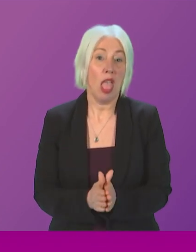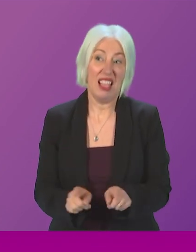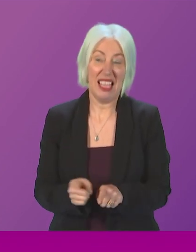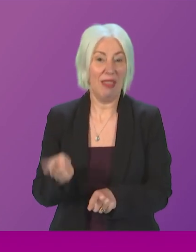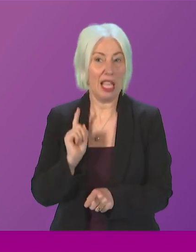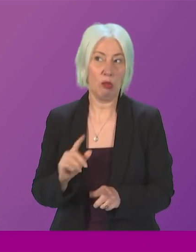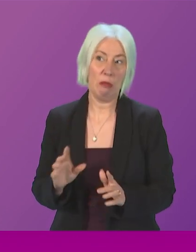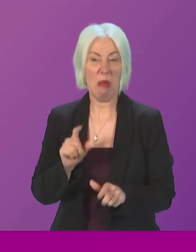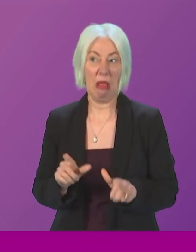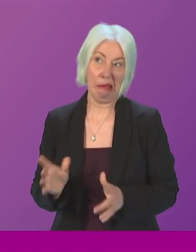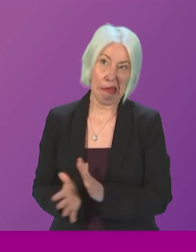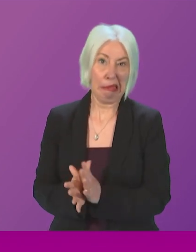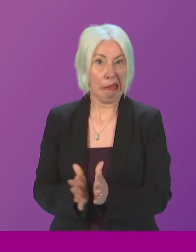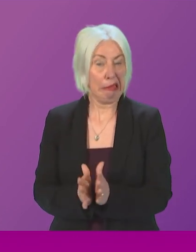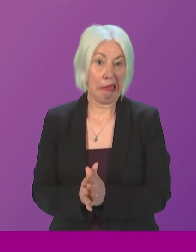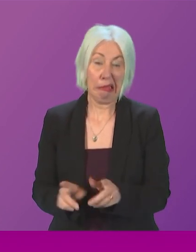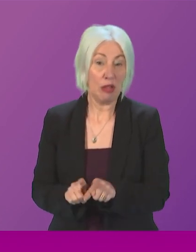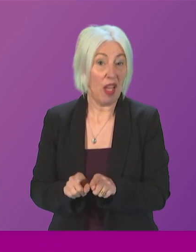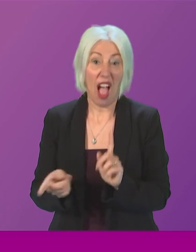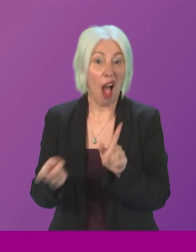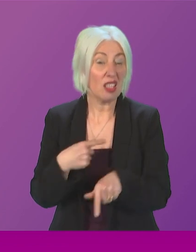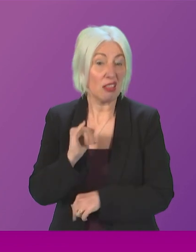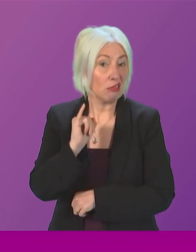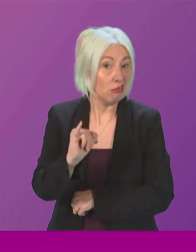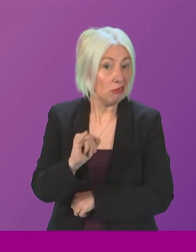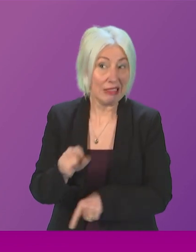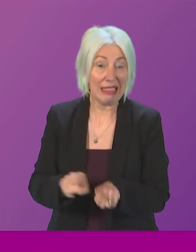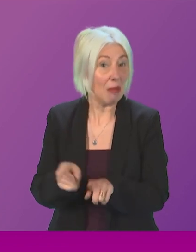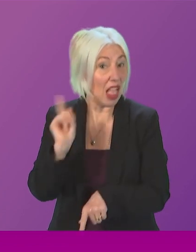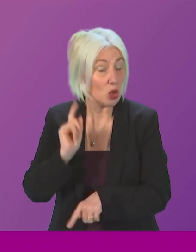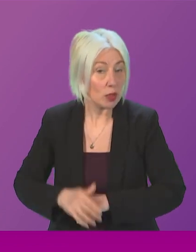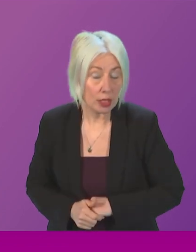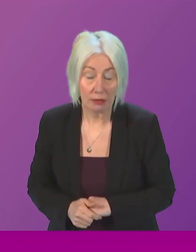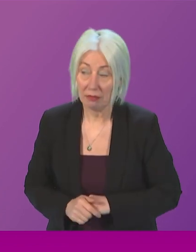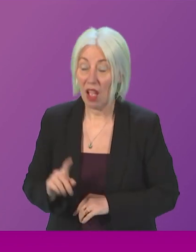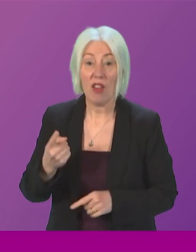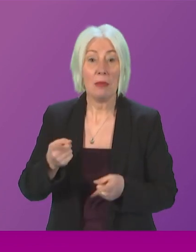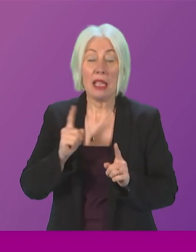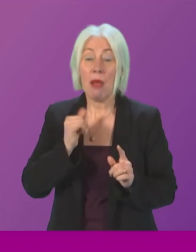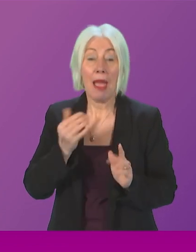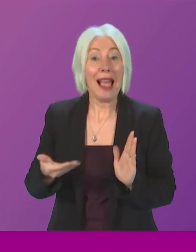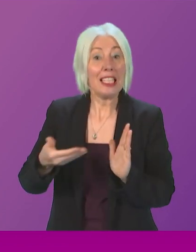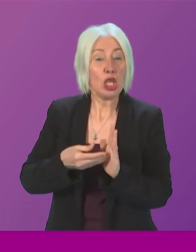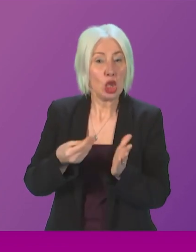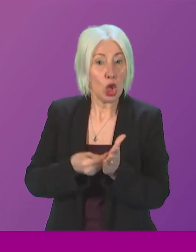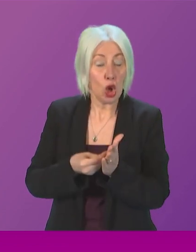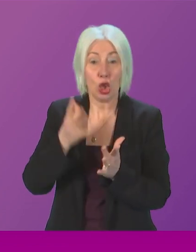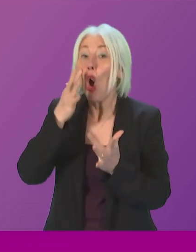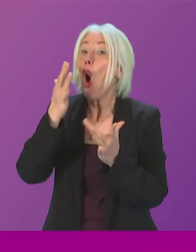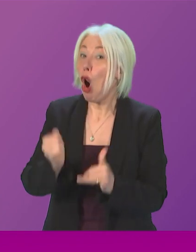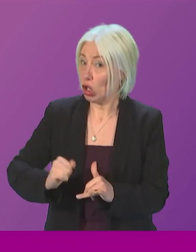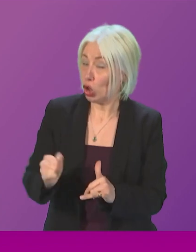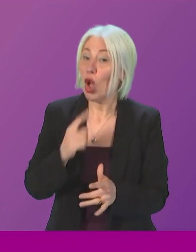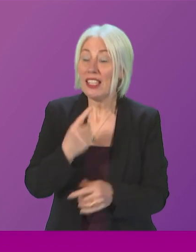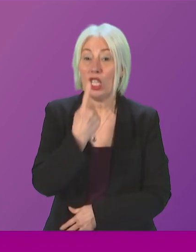and it's no wonder, because the answers haven't got any better either. The First Minister is suggesting there may be additional costs. Audit Scotland, we're very clear. The